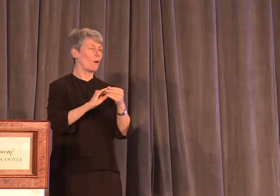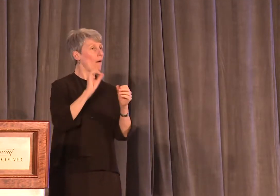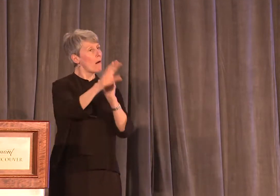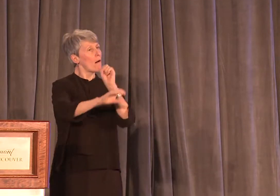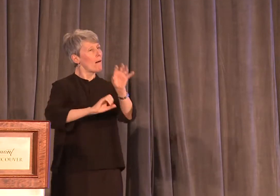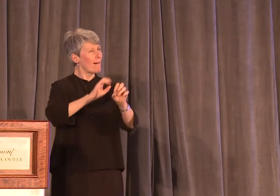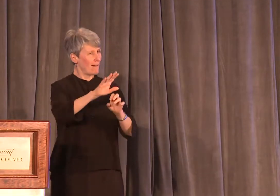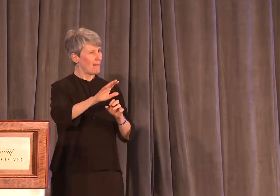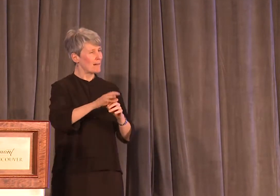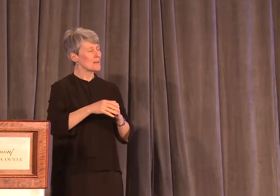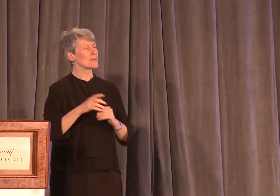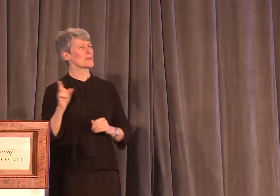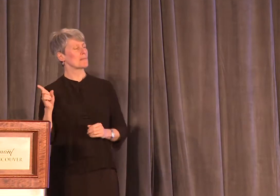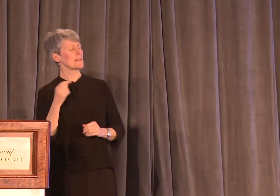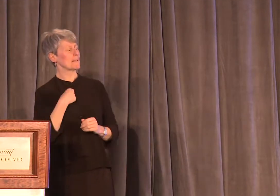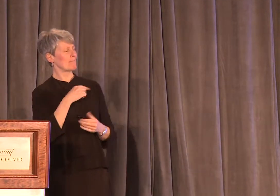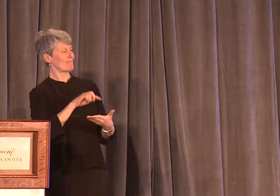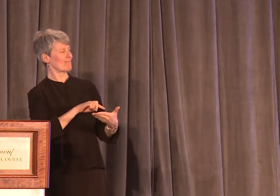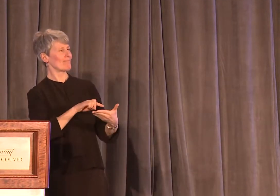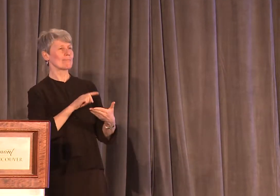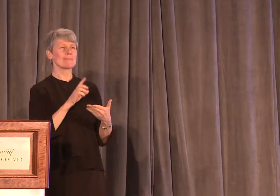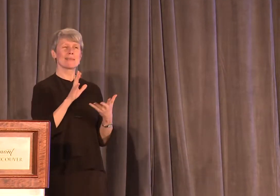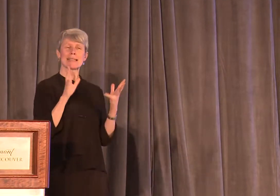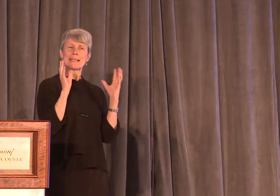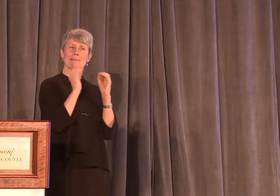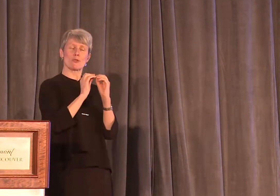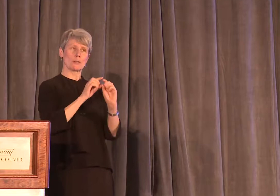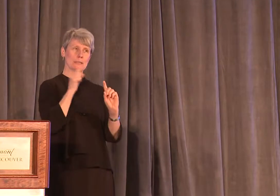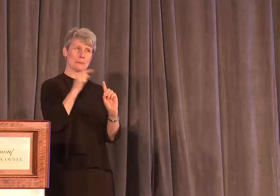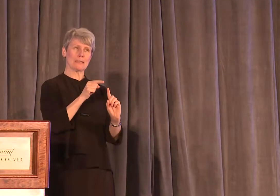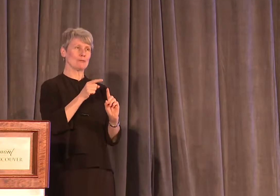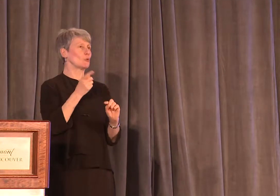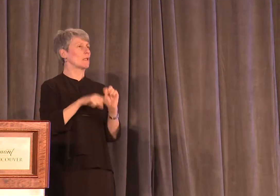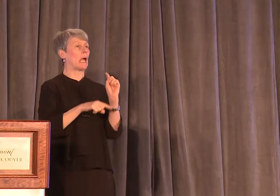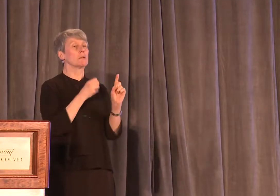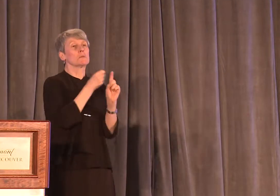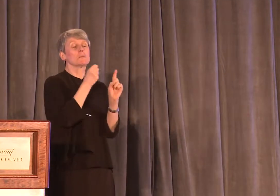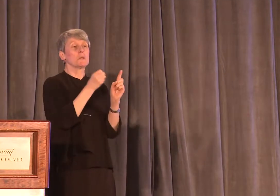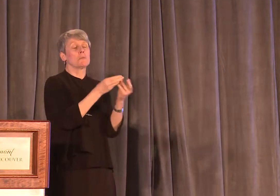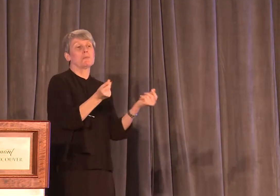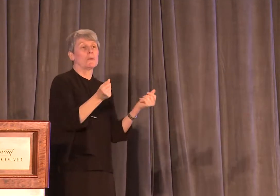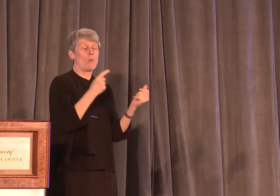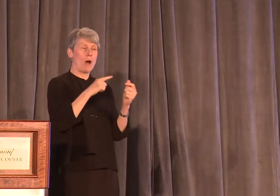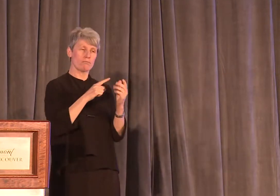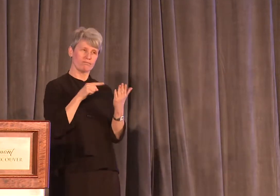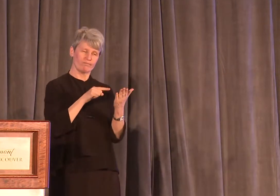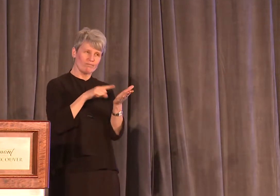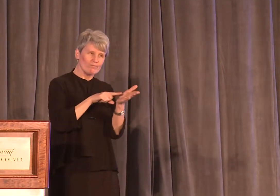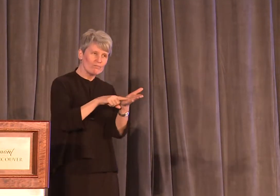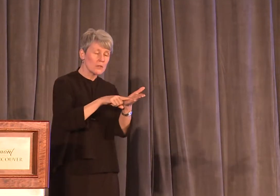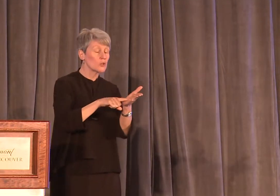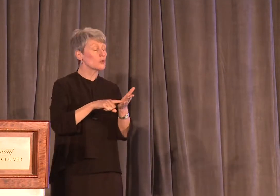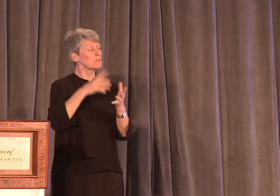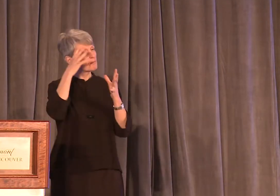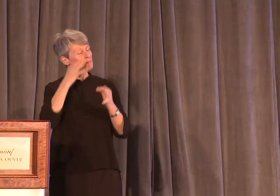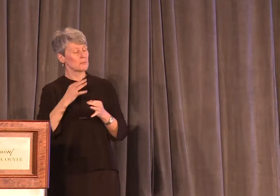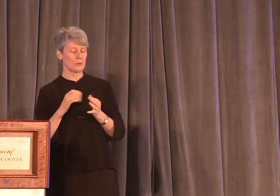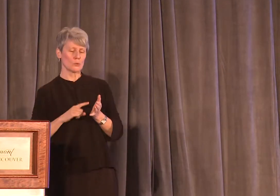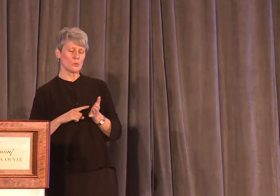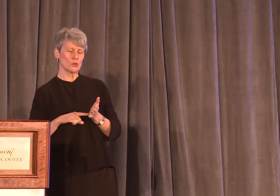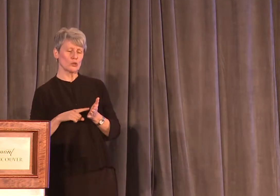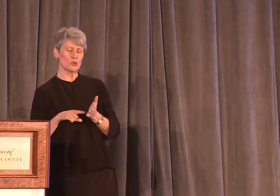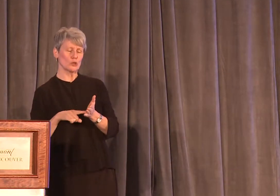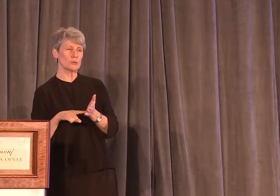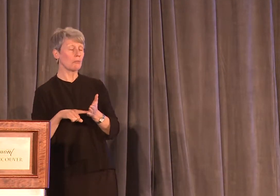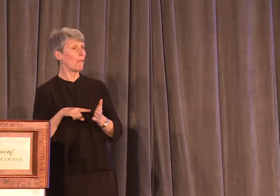specific and concrete that couldn't be dismissed as a one-off. After doing some research, I came across a small